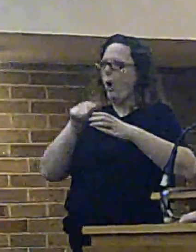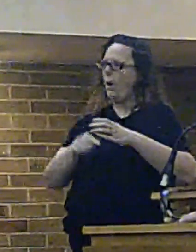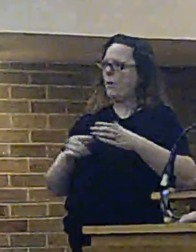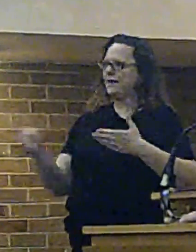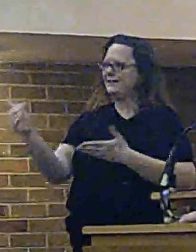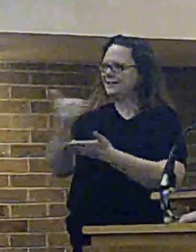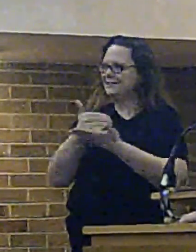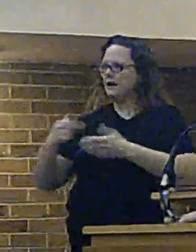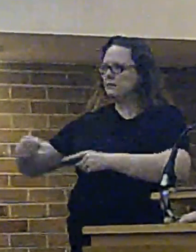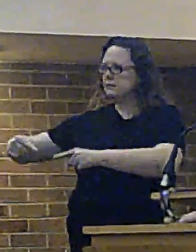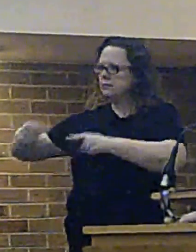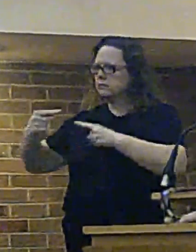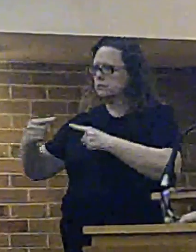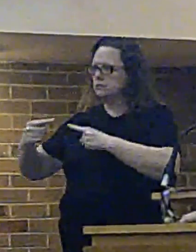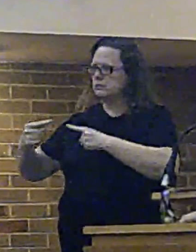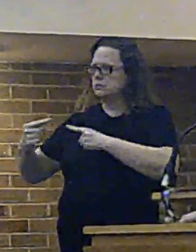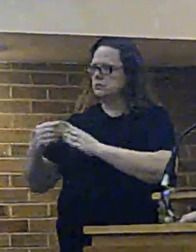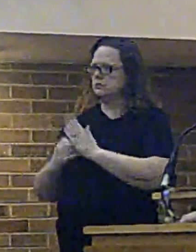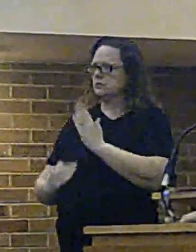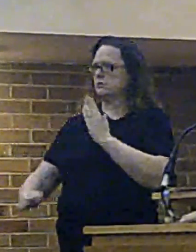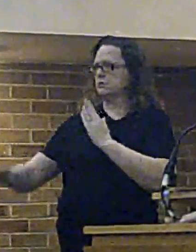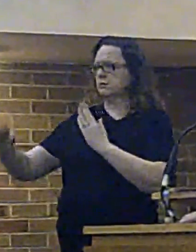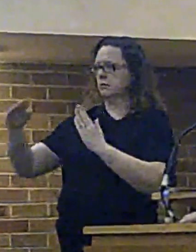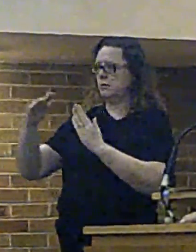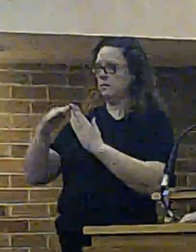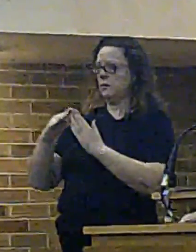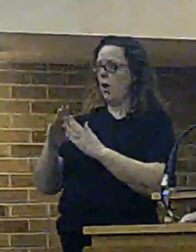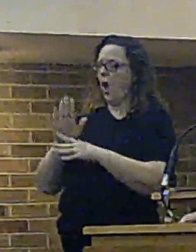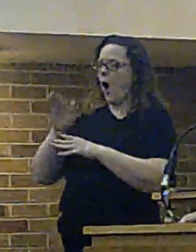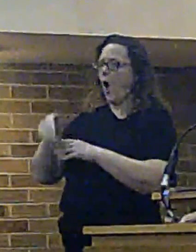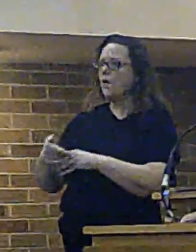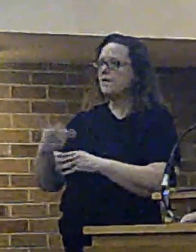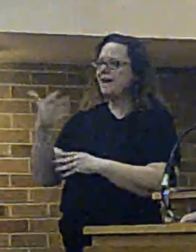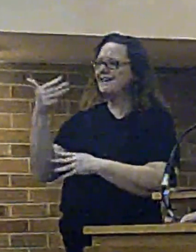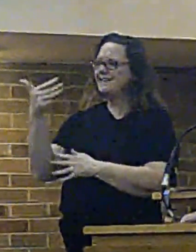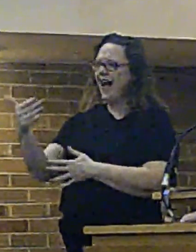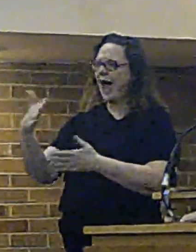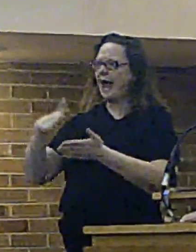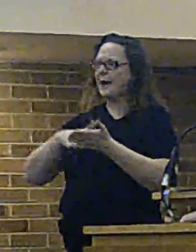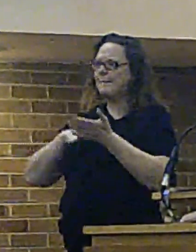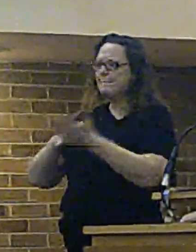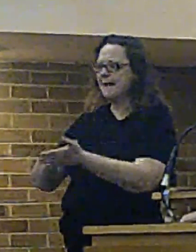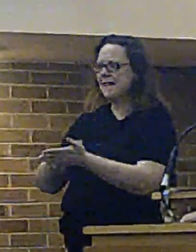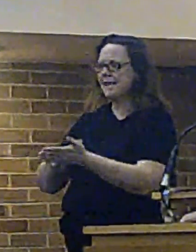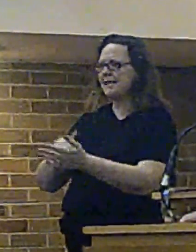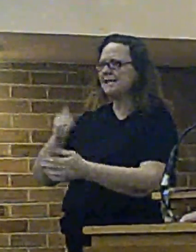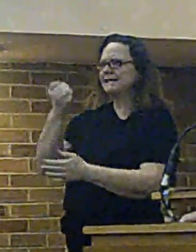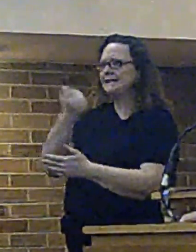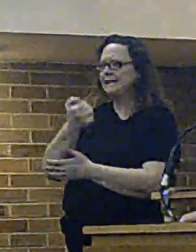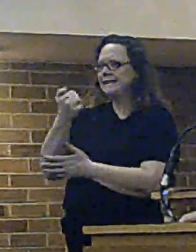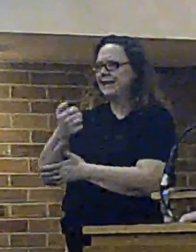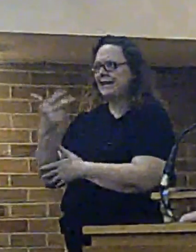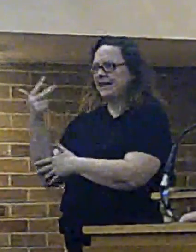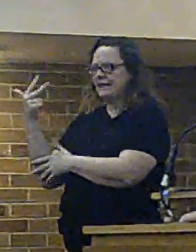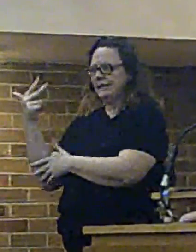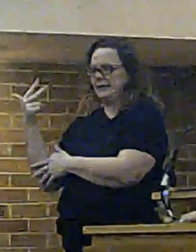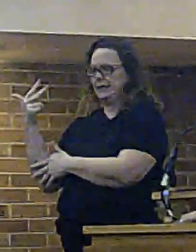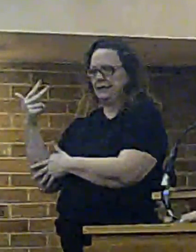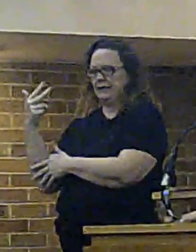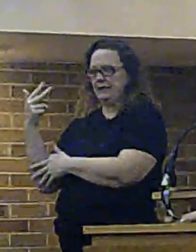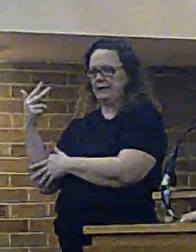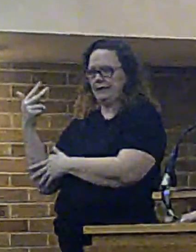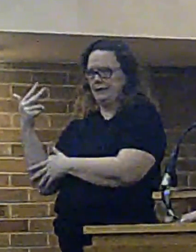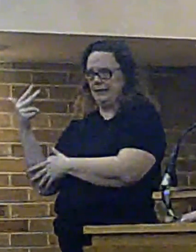rise to just over £9 million in 16-17 and potentially up to £20 million by